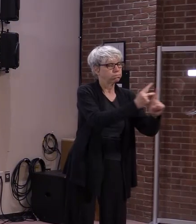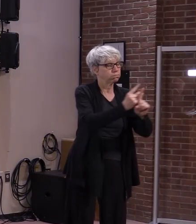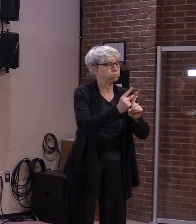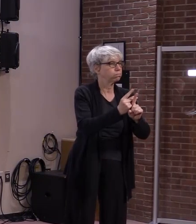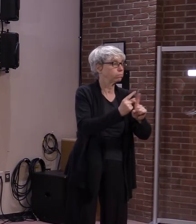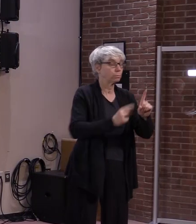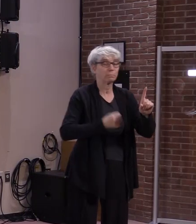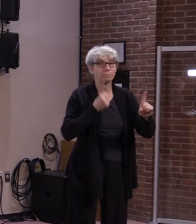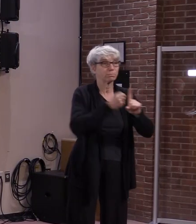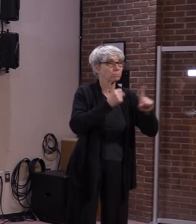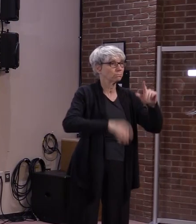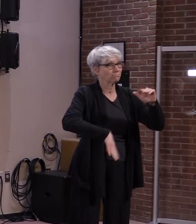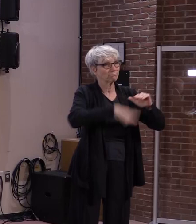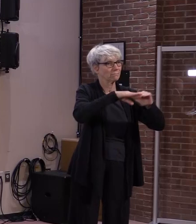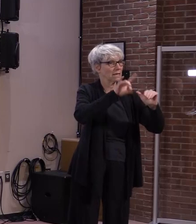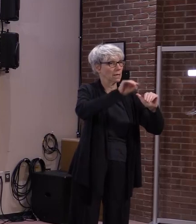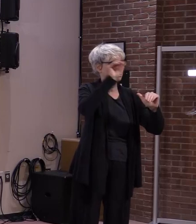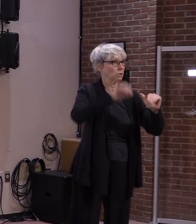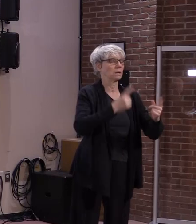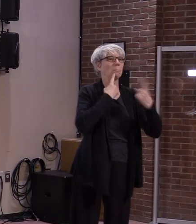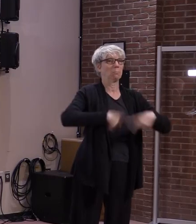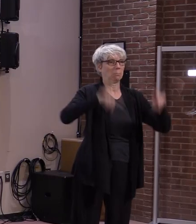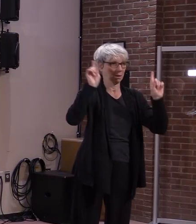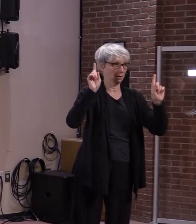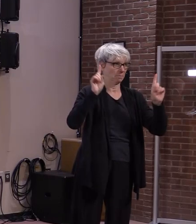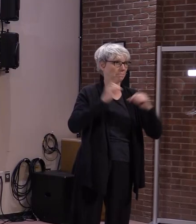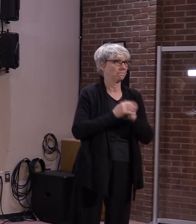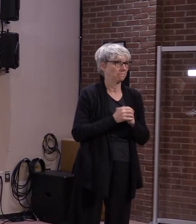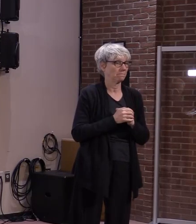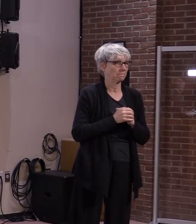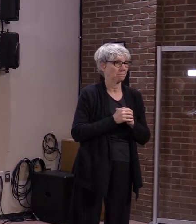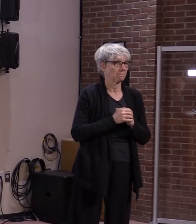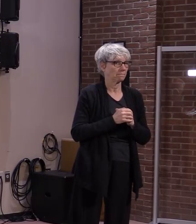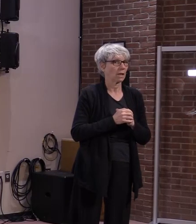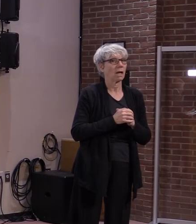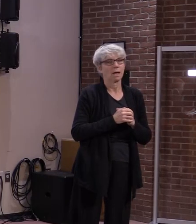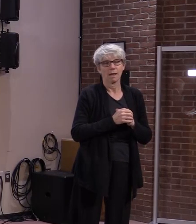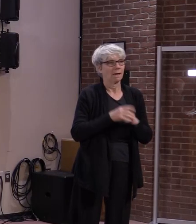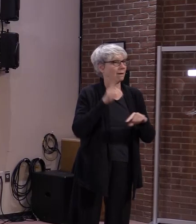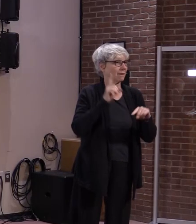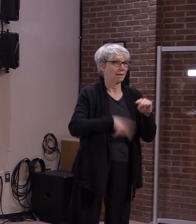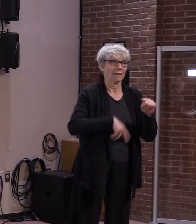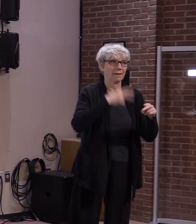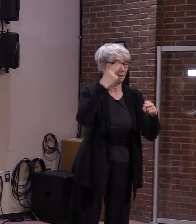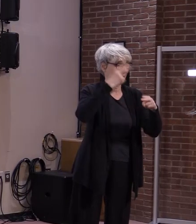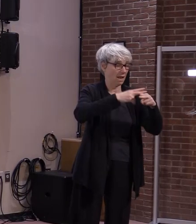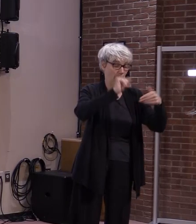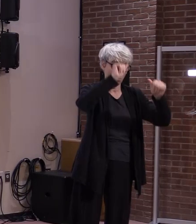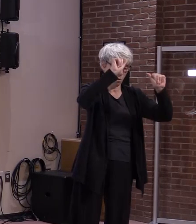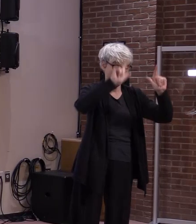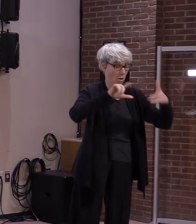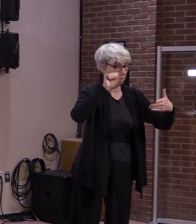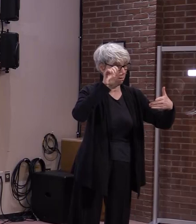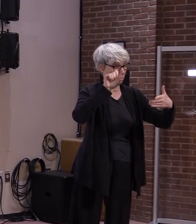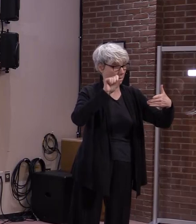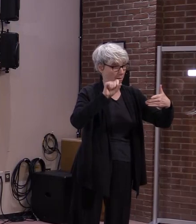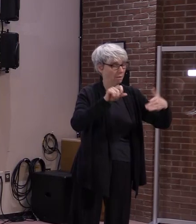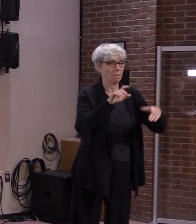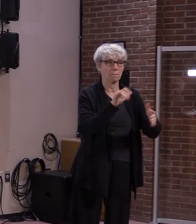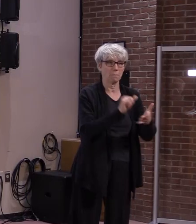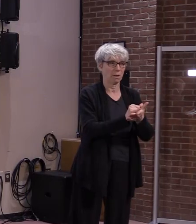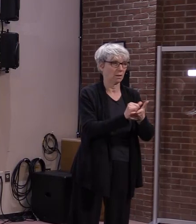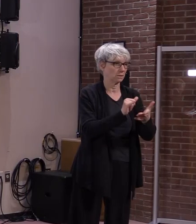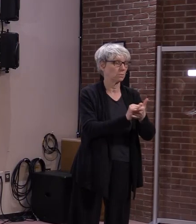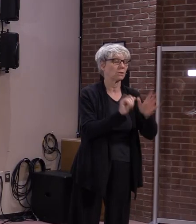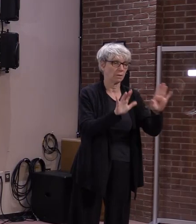program. It is impossible for me to mention everyone involved, but I do know the dedication and